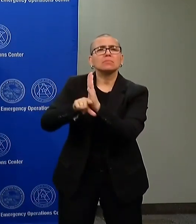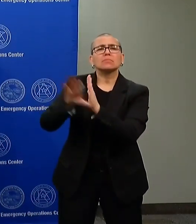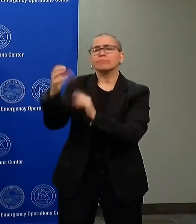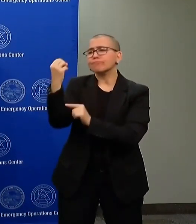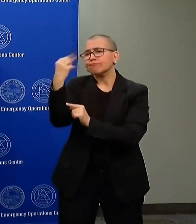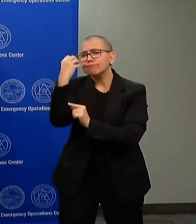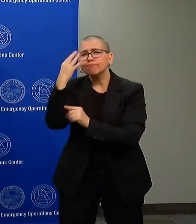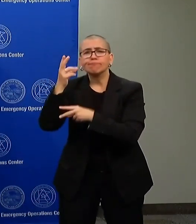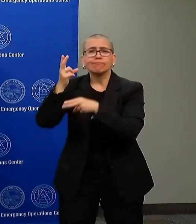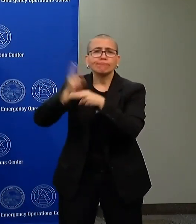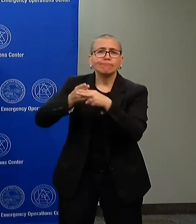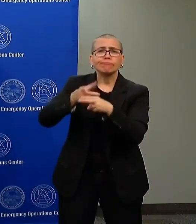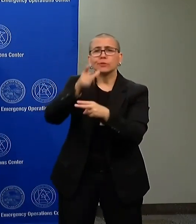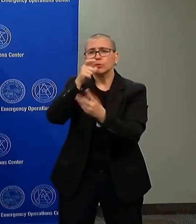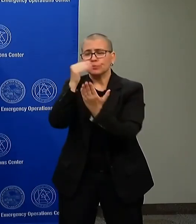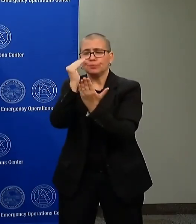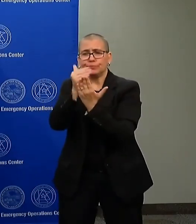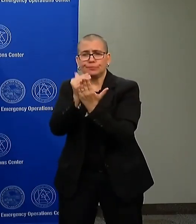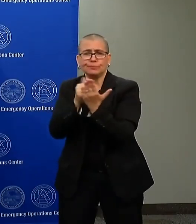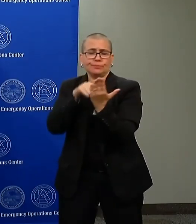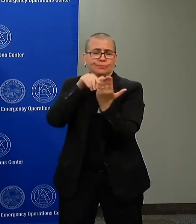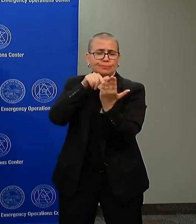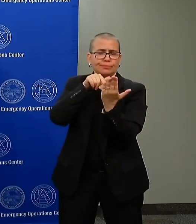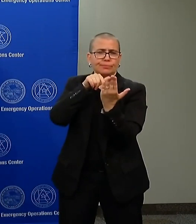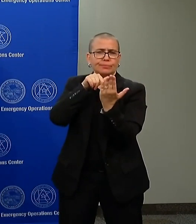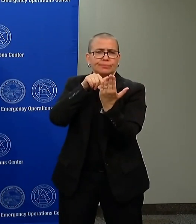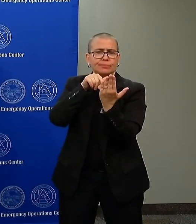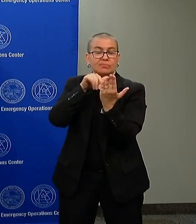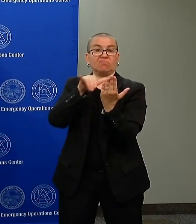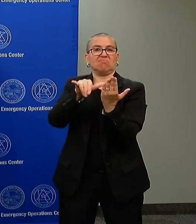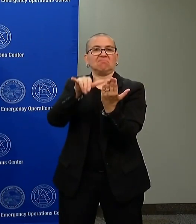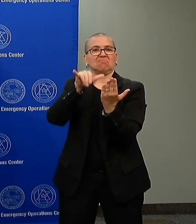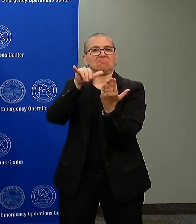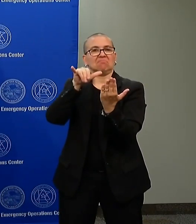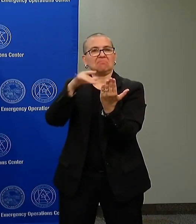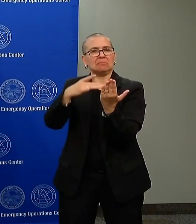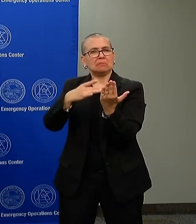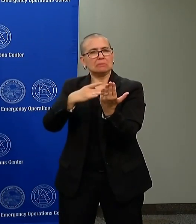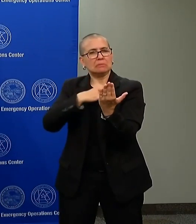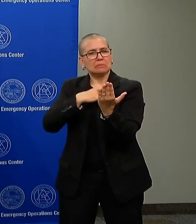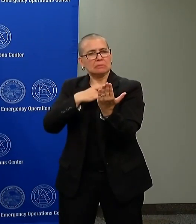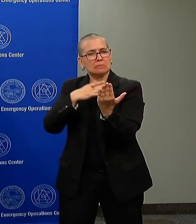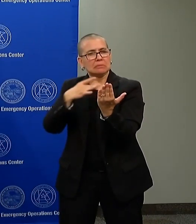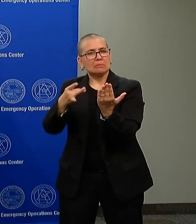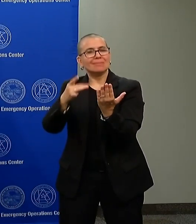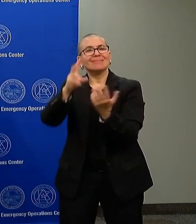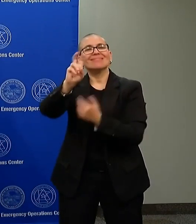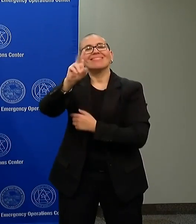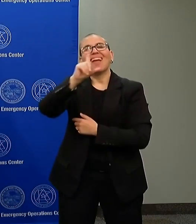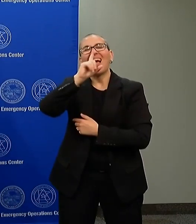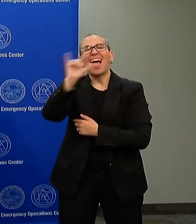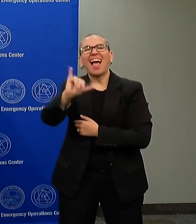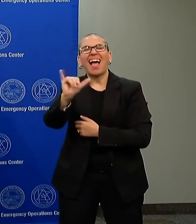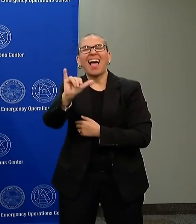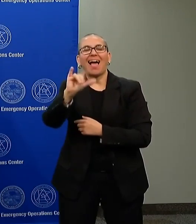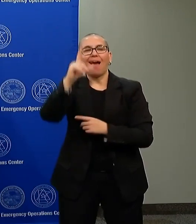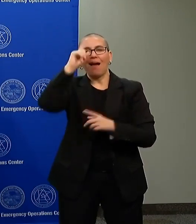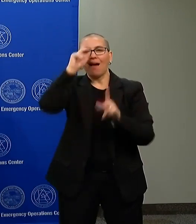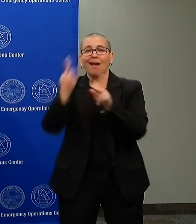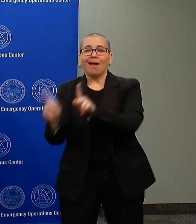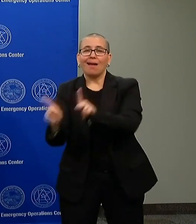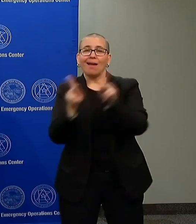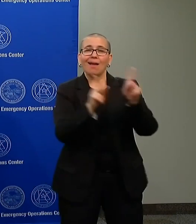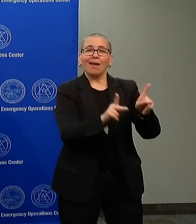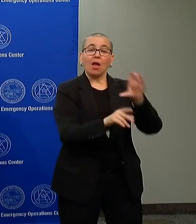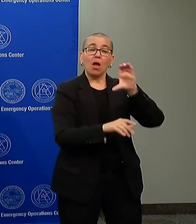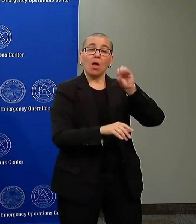actually doing what you would think is almost very similar to our COVID. It's contact tracing. Who are they associated with?